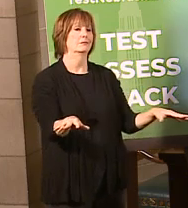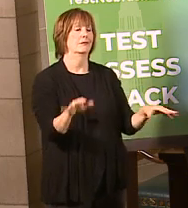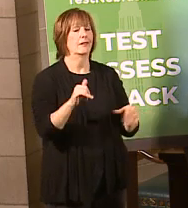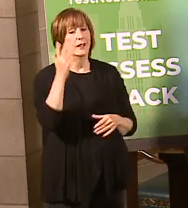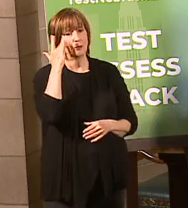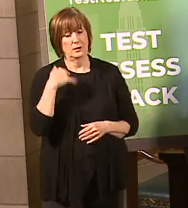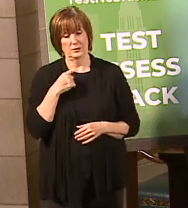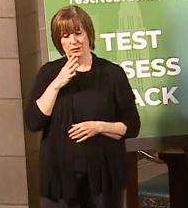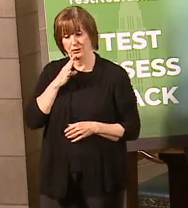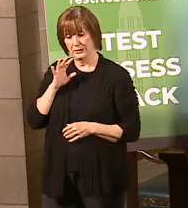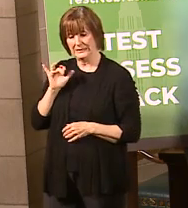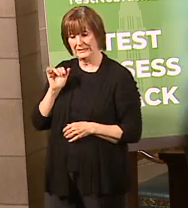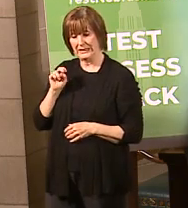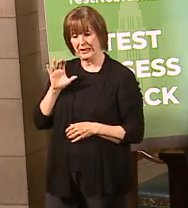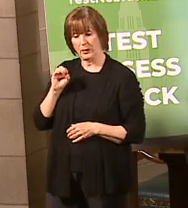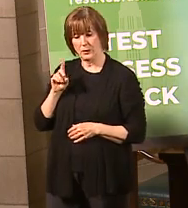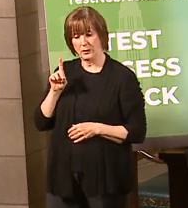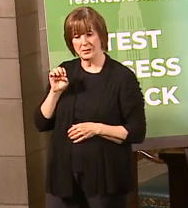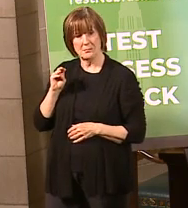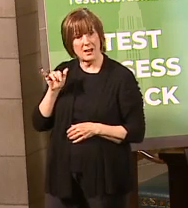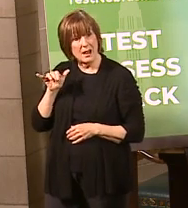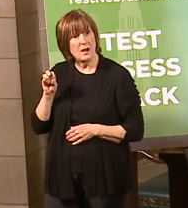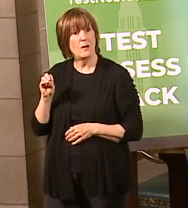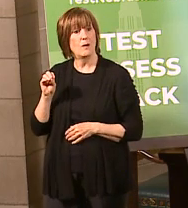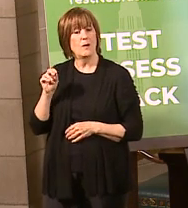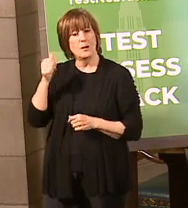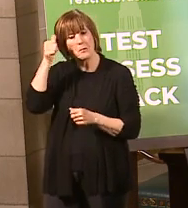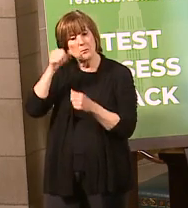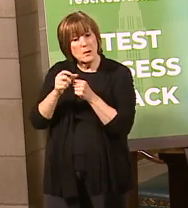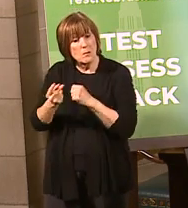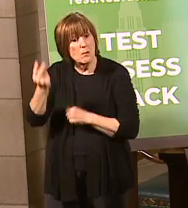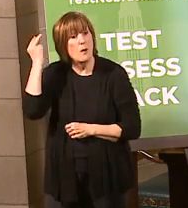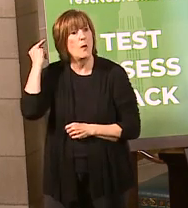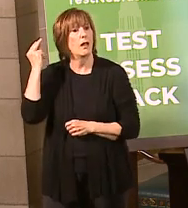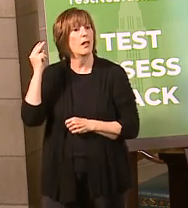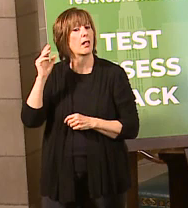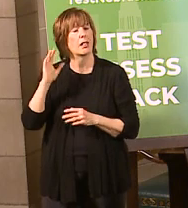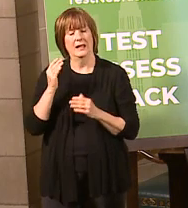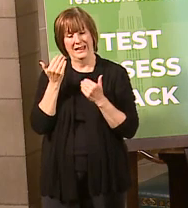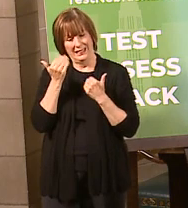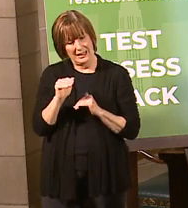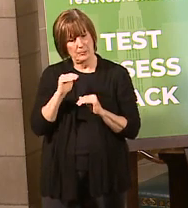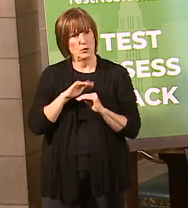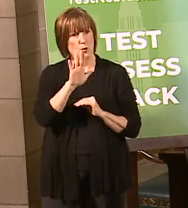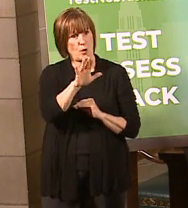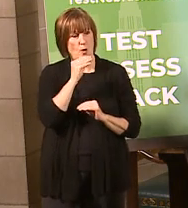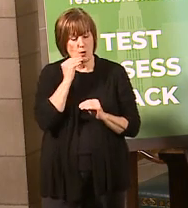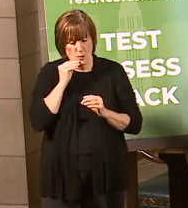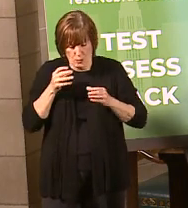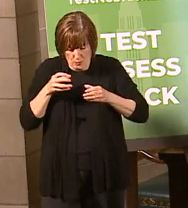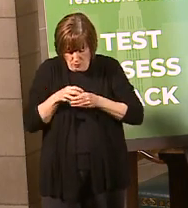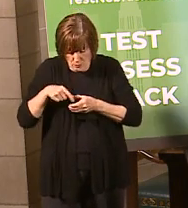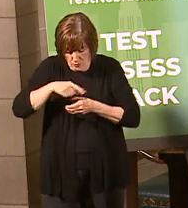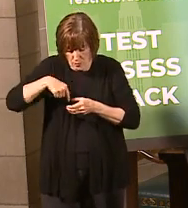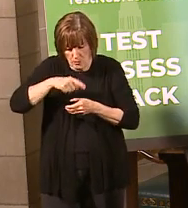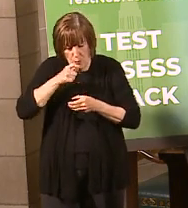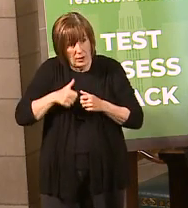Mayo or Memorial Day celebrations, please, if you limit to your household, that's going to be the best thing to do. That's going to be the safest thing to do.